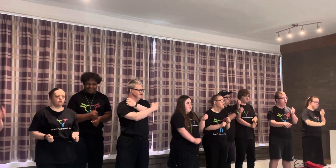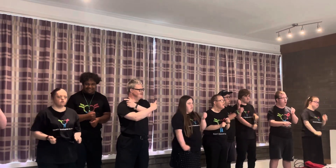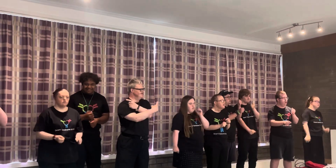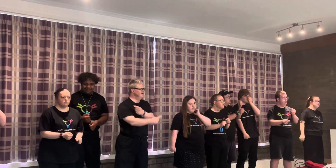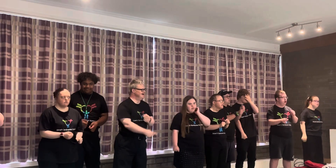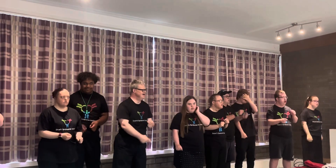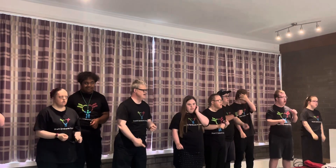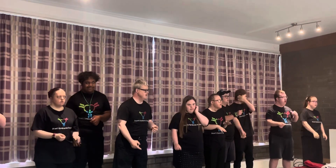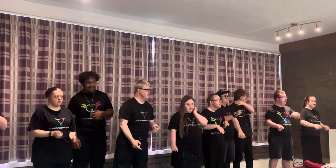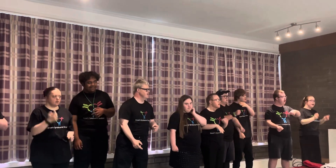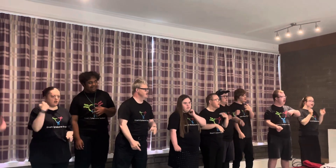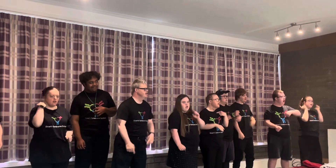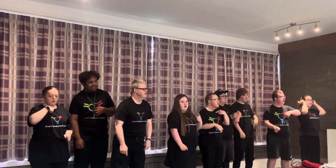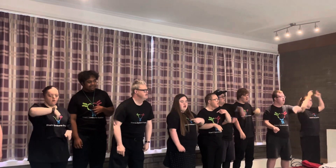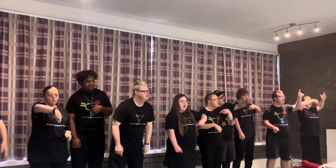to get away.